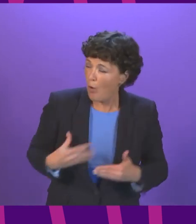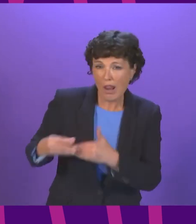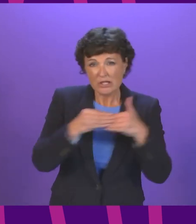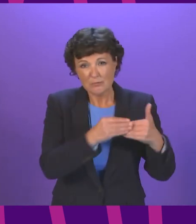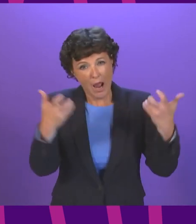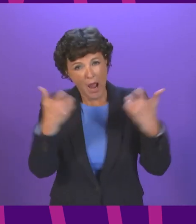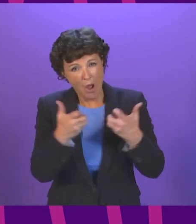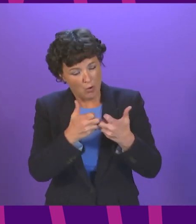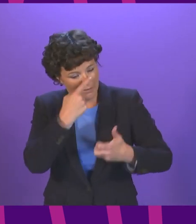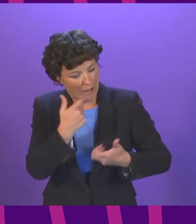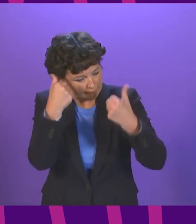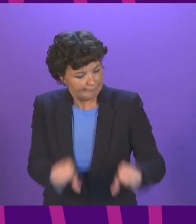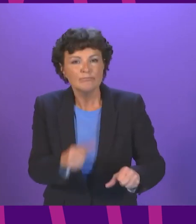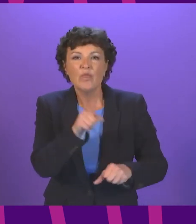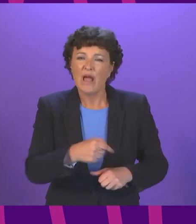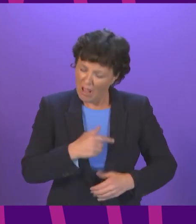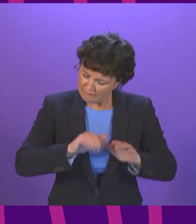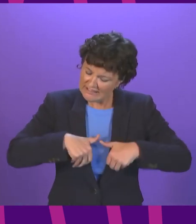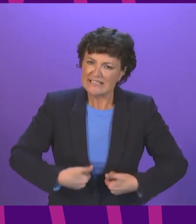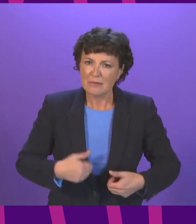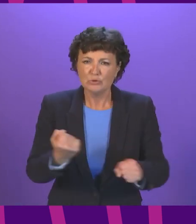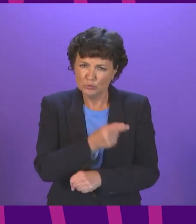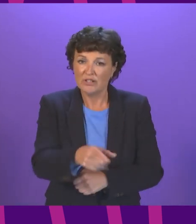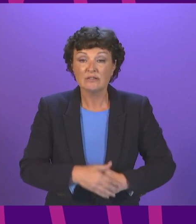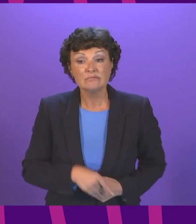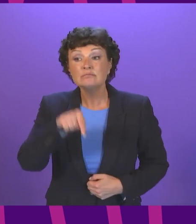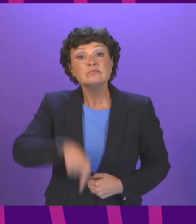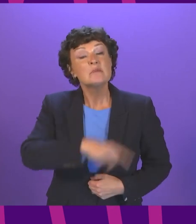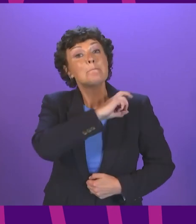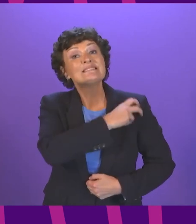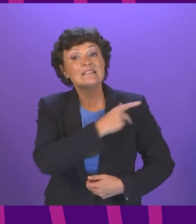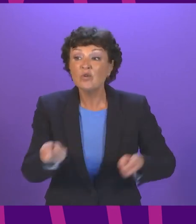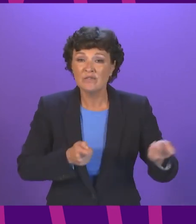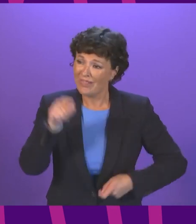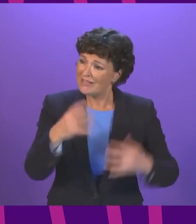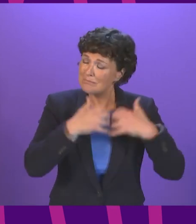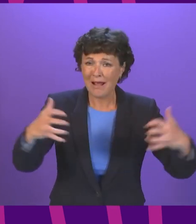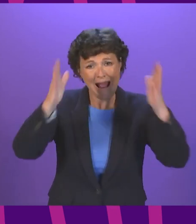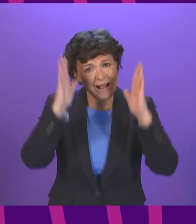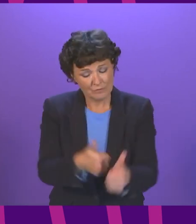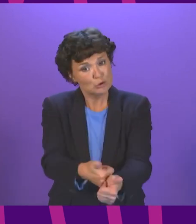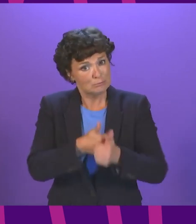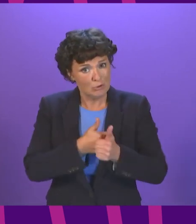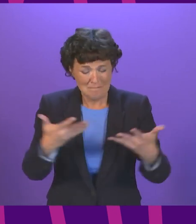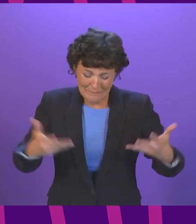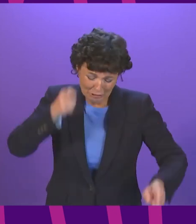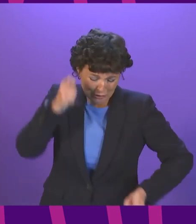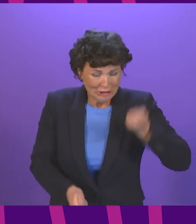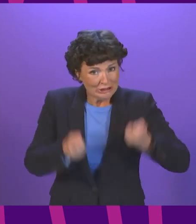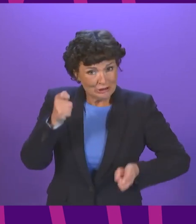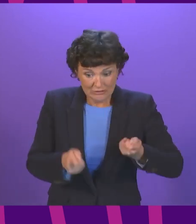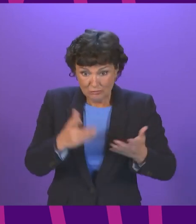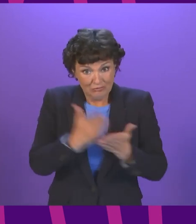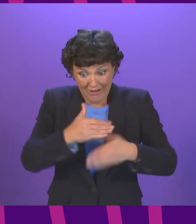both and I am determined that we will Siding officer, this Parliament must support the transformational changes that will shape the next